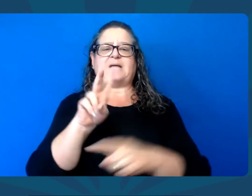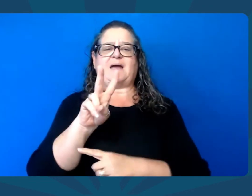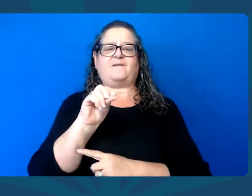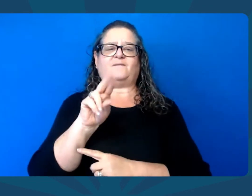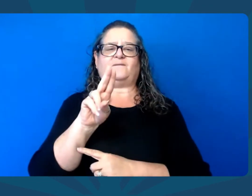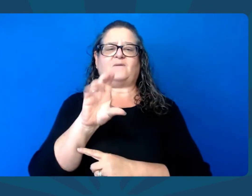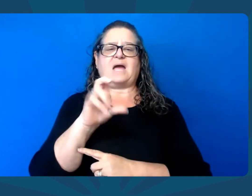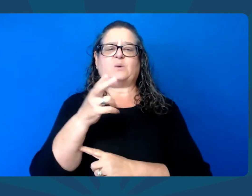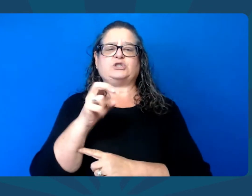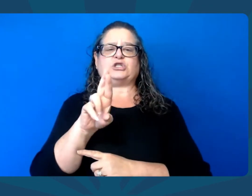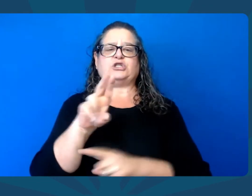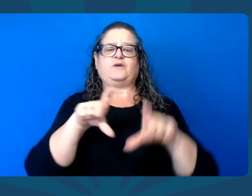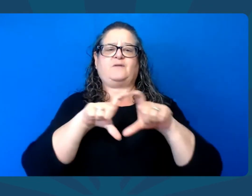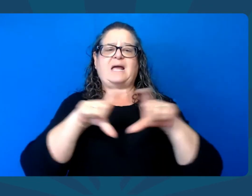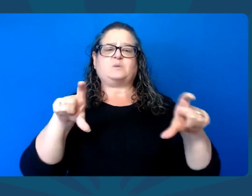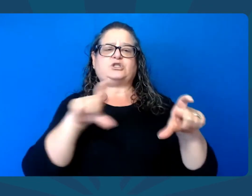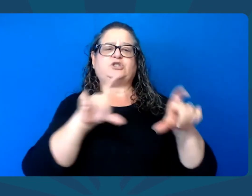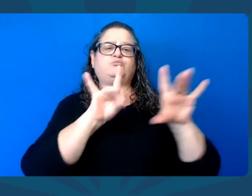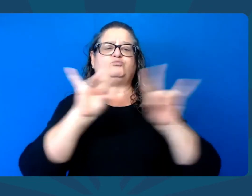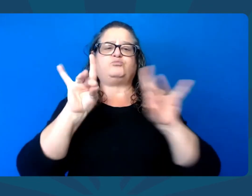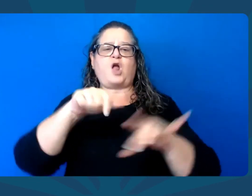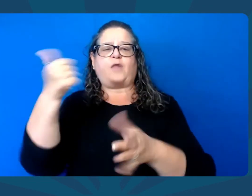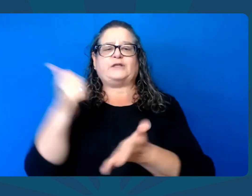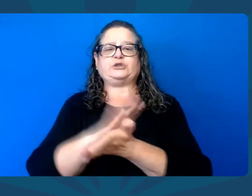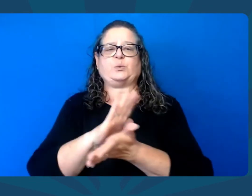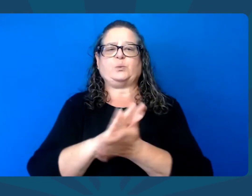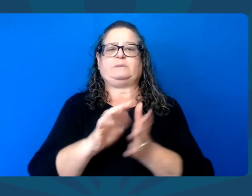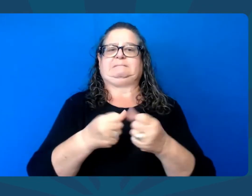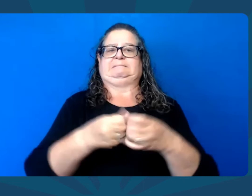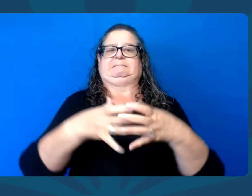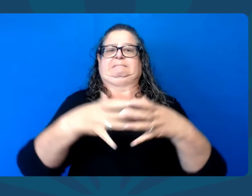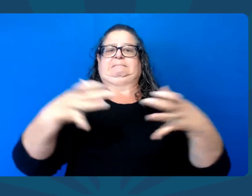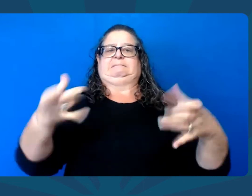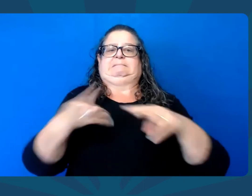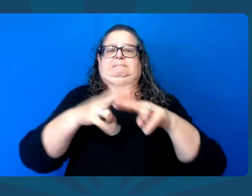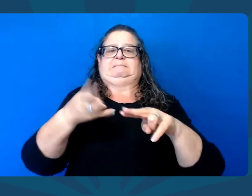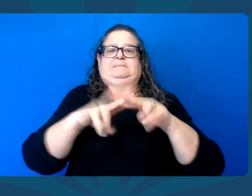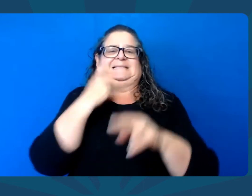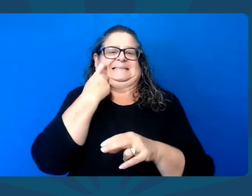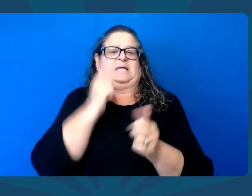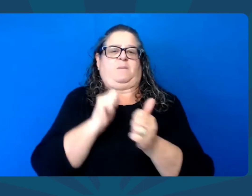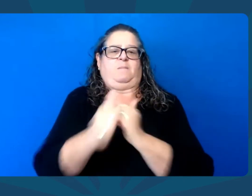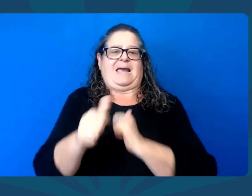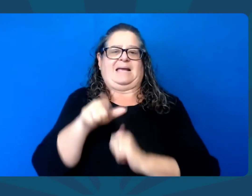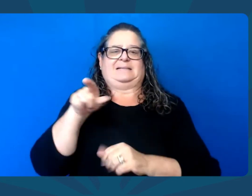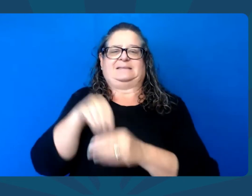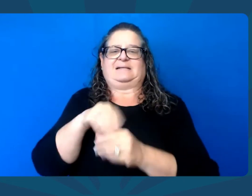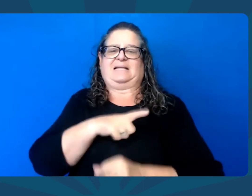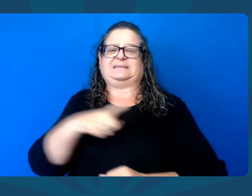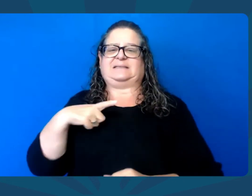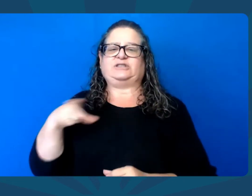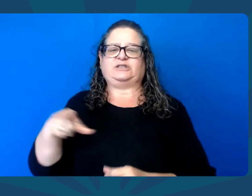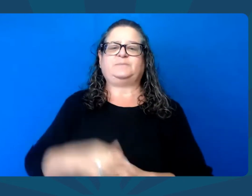I oppose the education voucher expansion recently